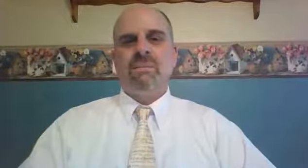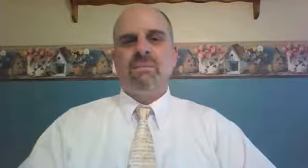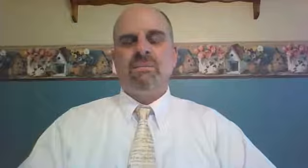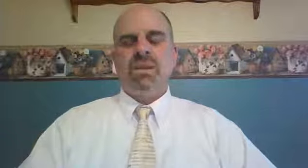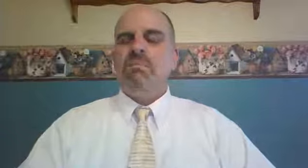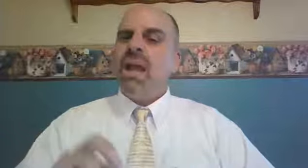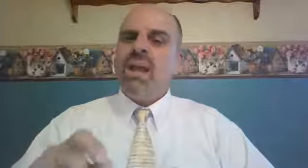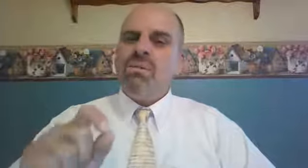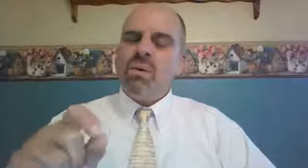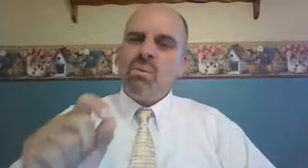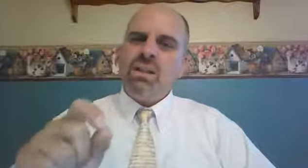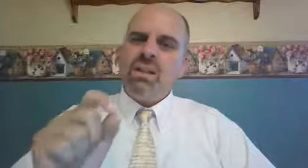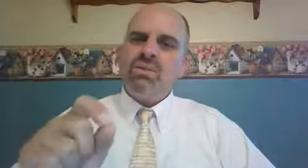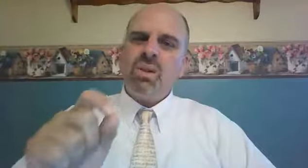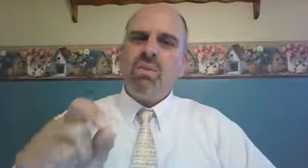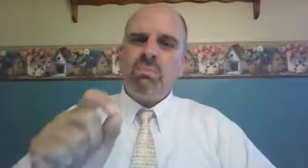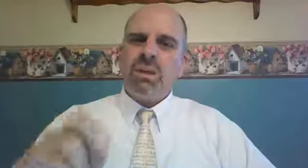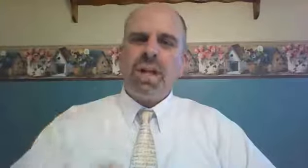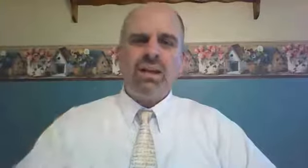He paid for it with his own blood.